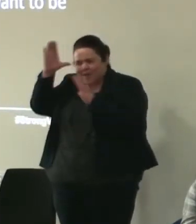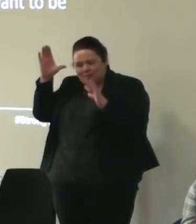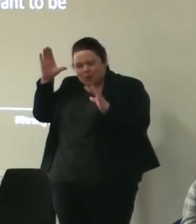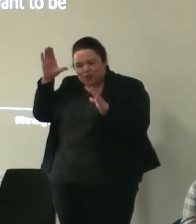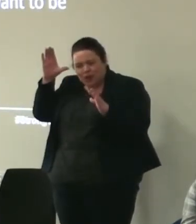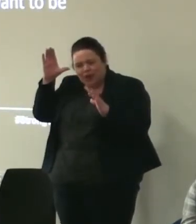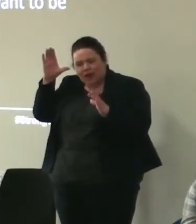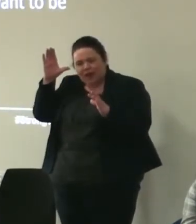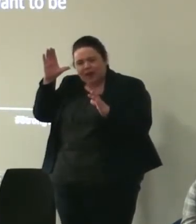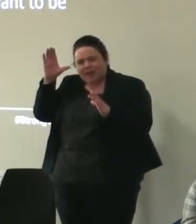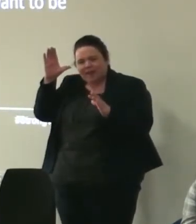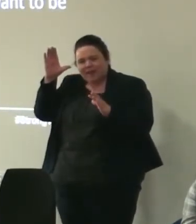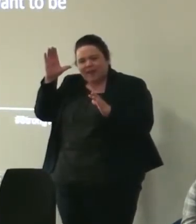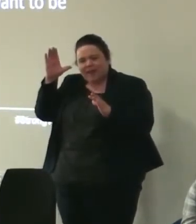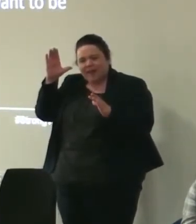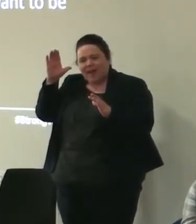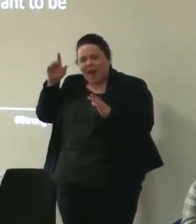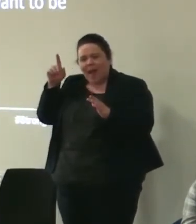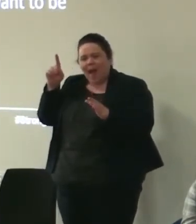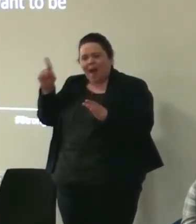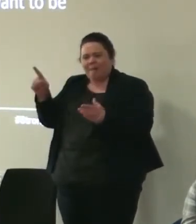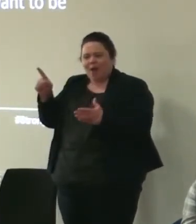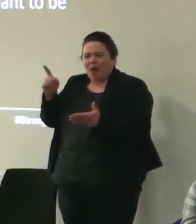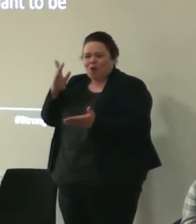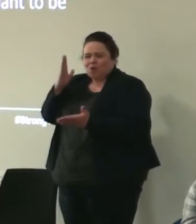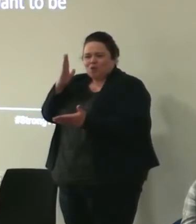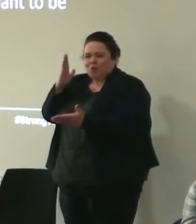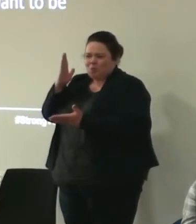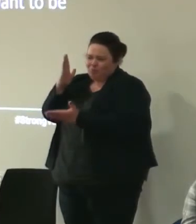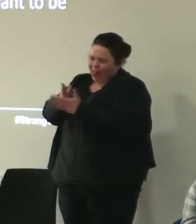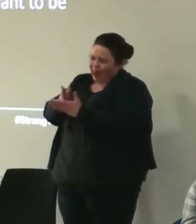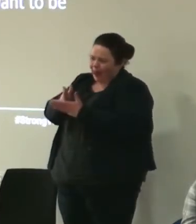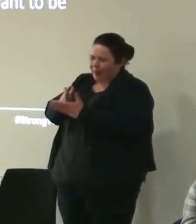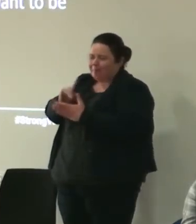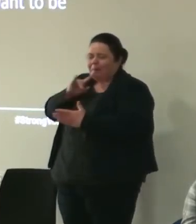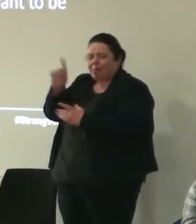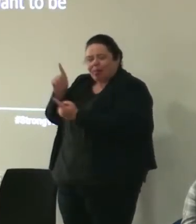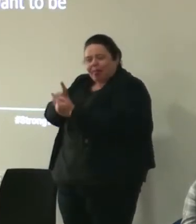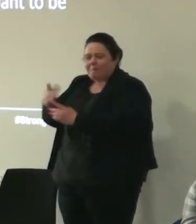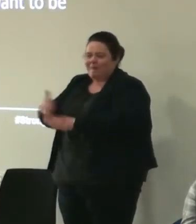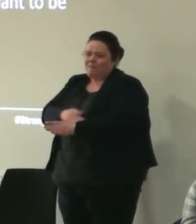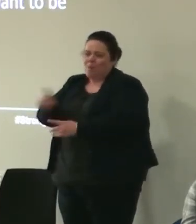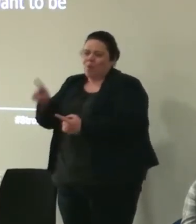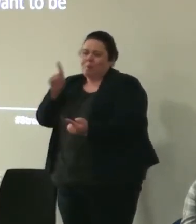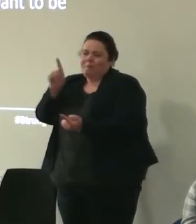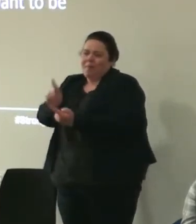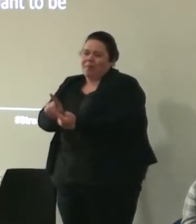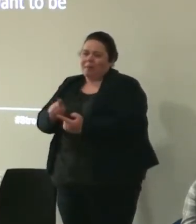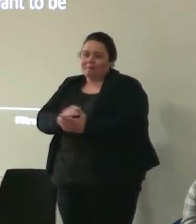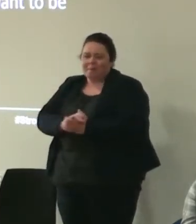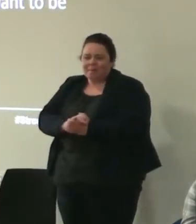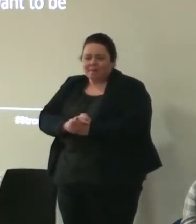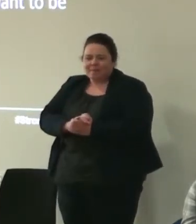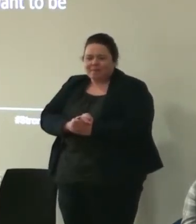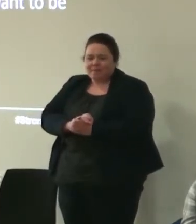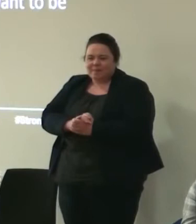people before you meet them because the